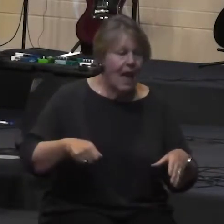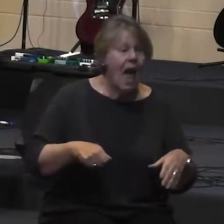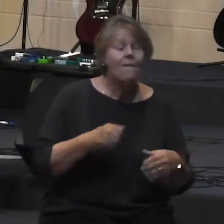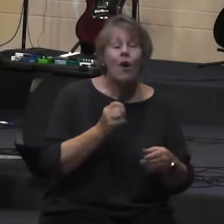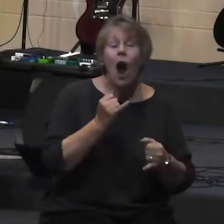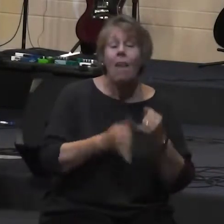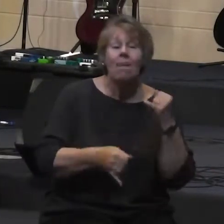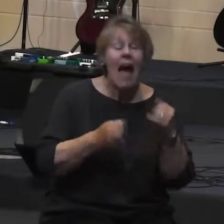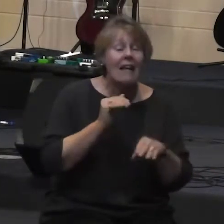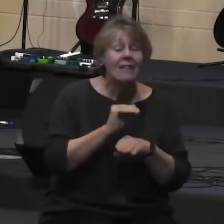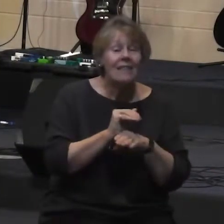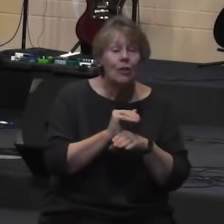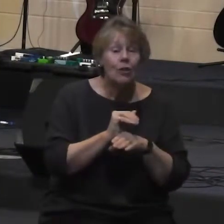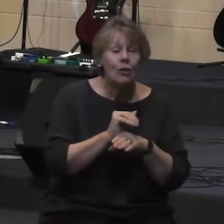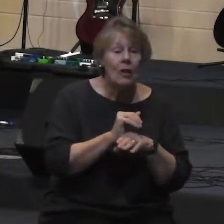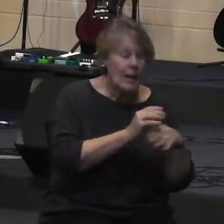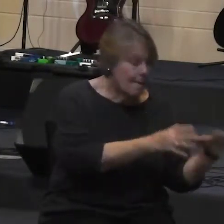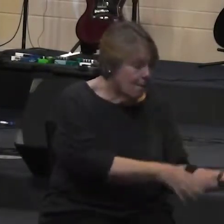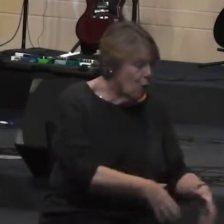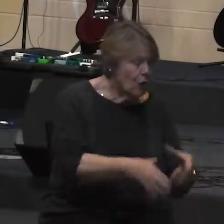a head of cabbage